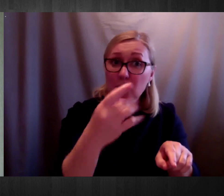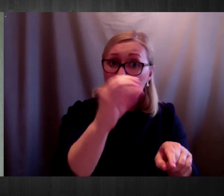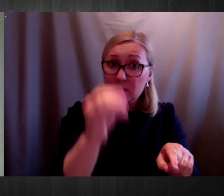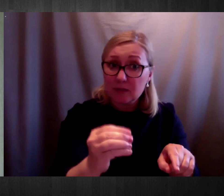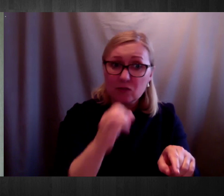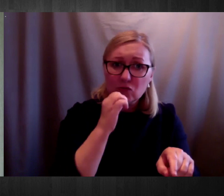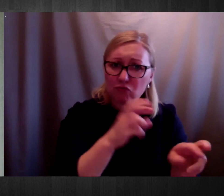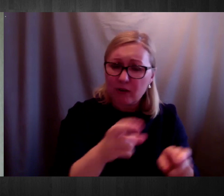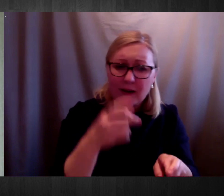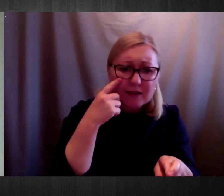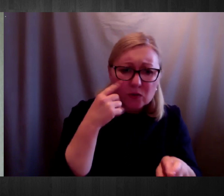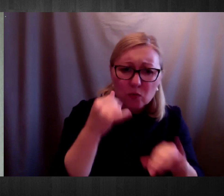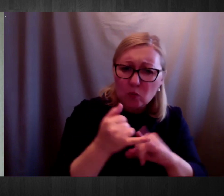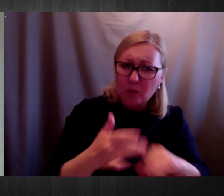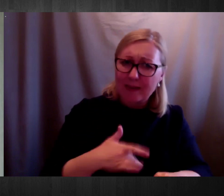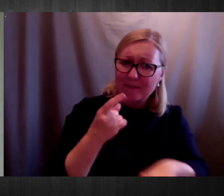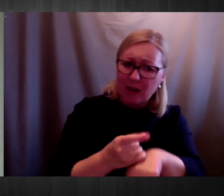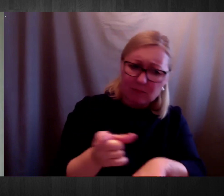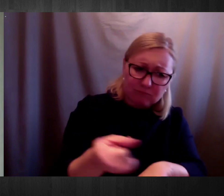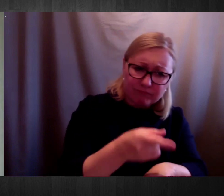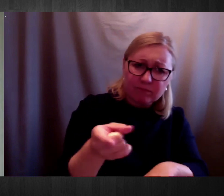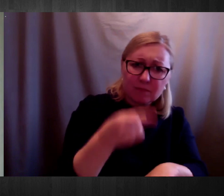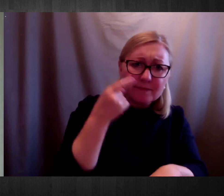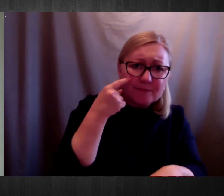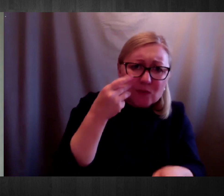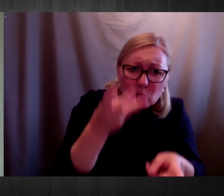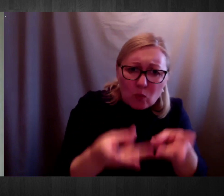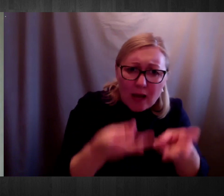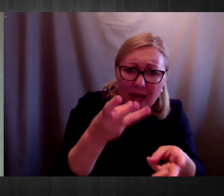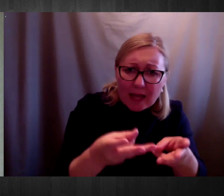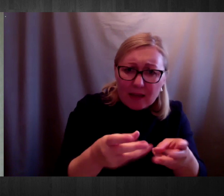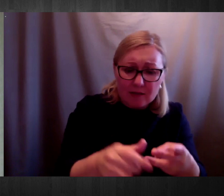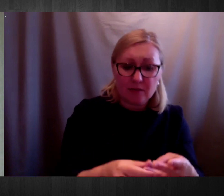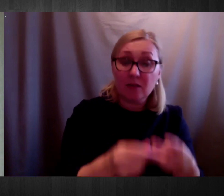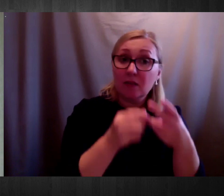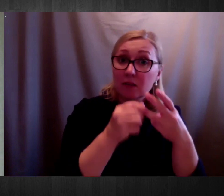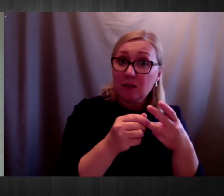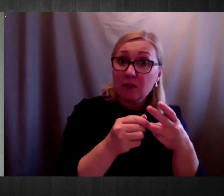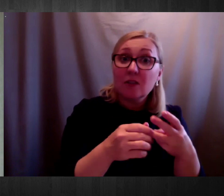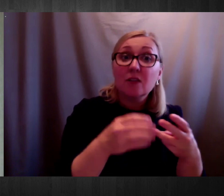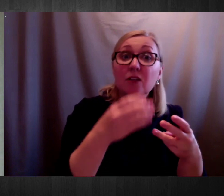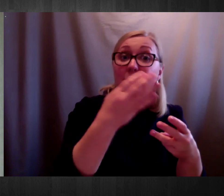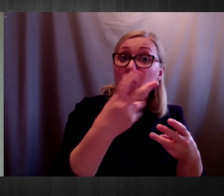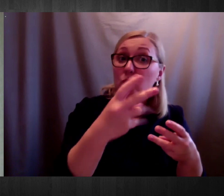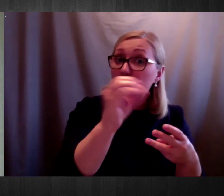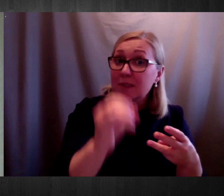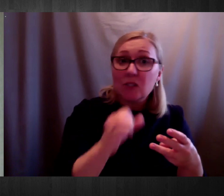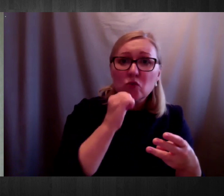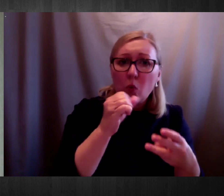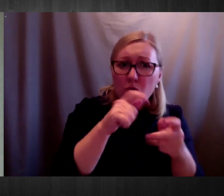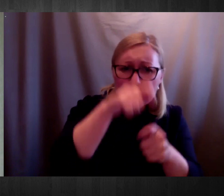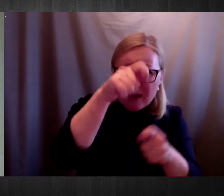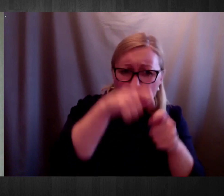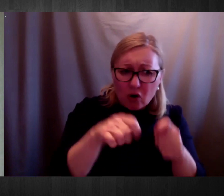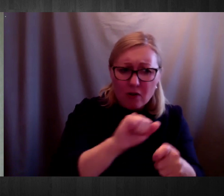42% did not measure the BMI. 42% did not measure the